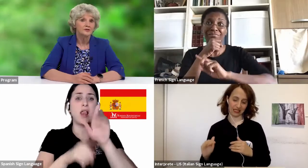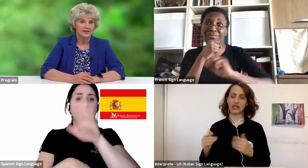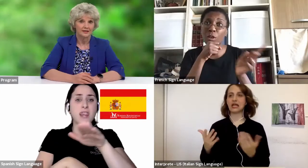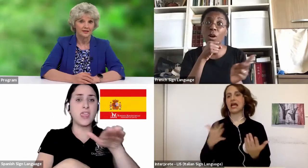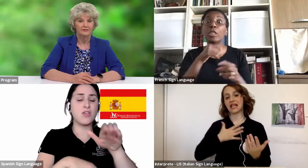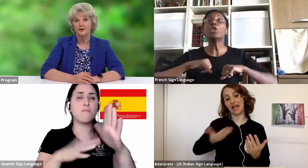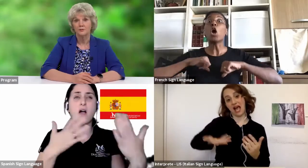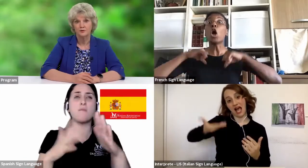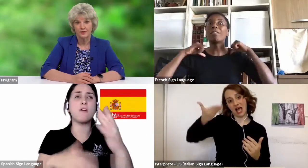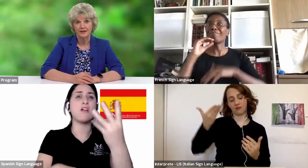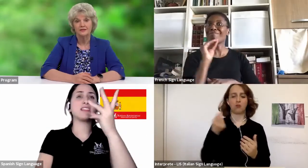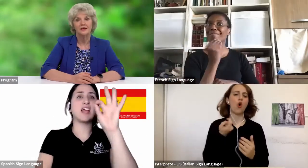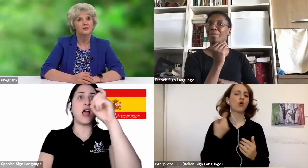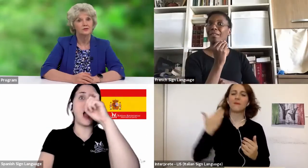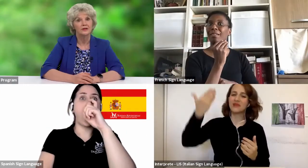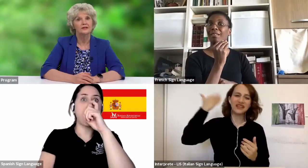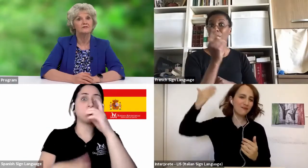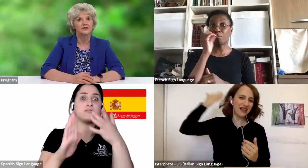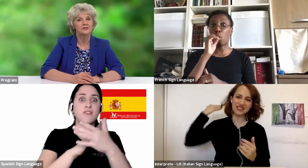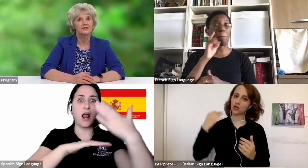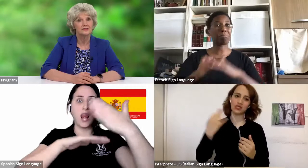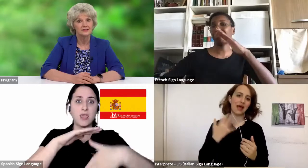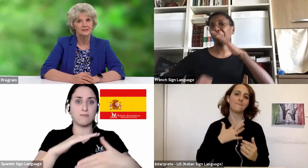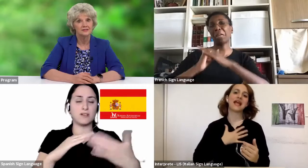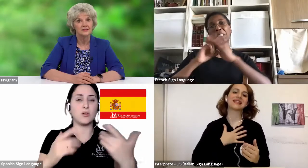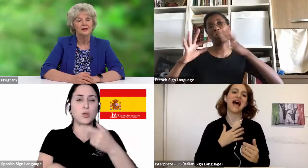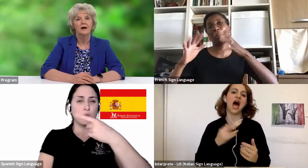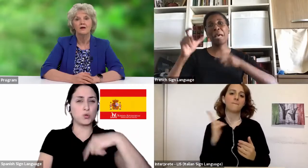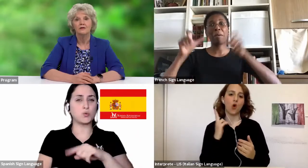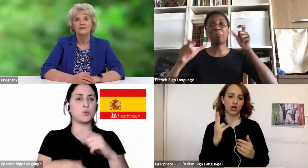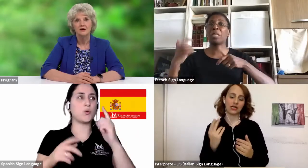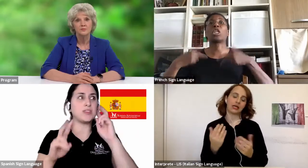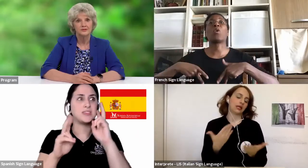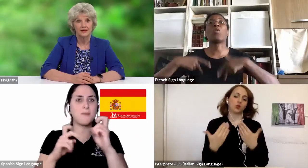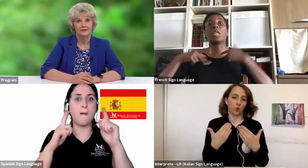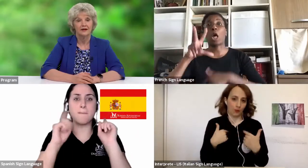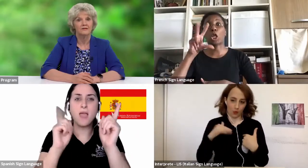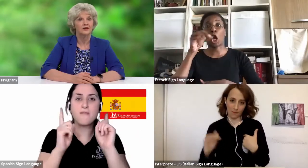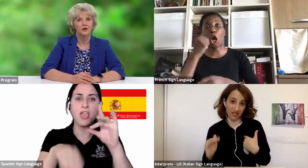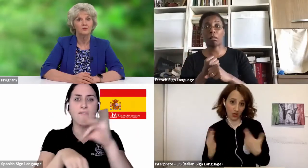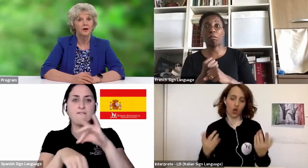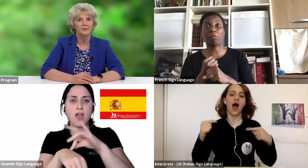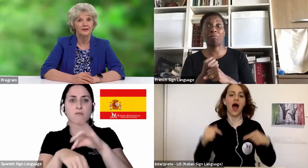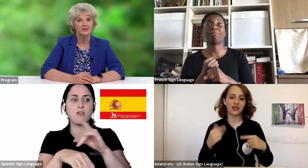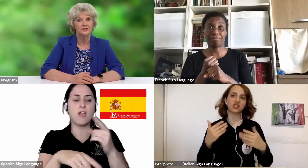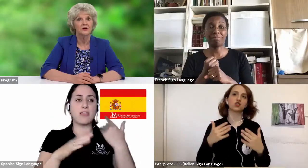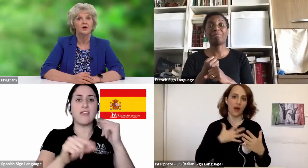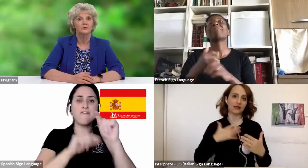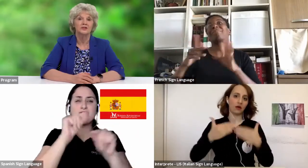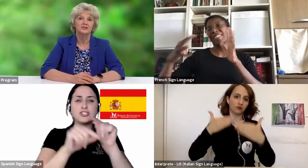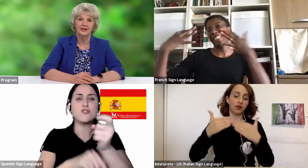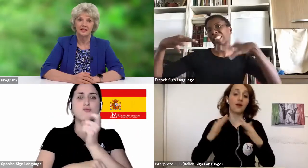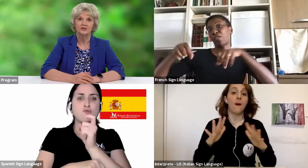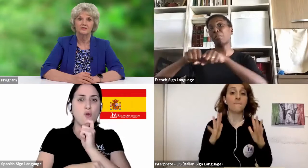our understanding of how to prevent and treat infectious diseases, diseases, only 10% of the global population